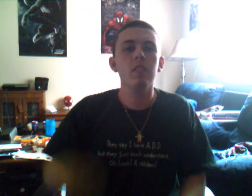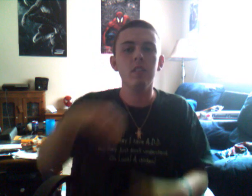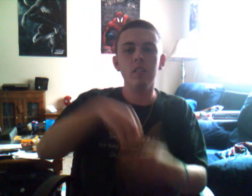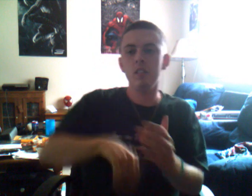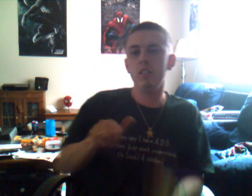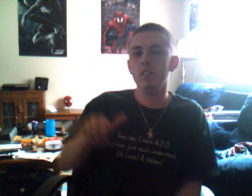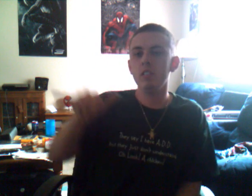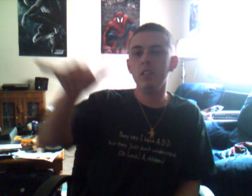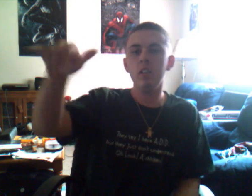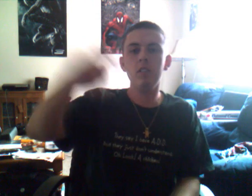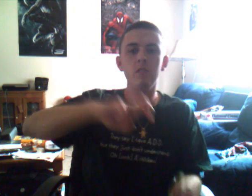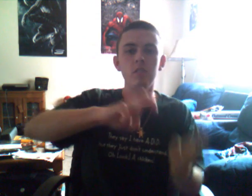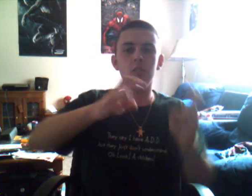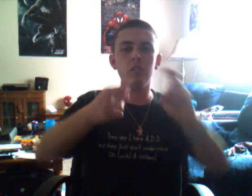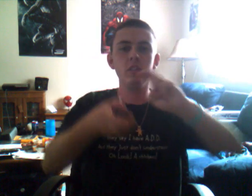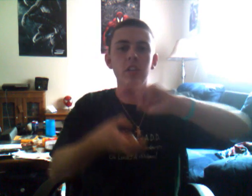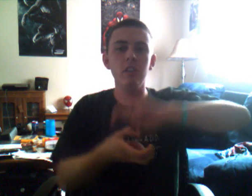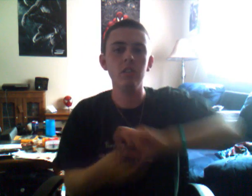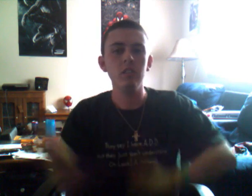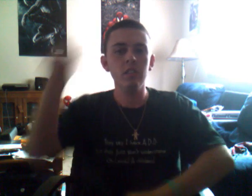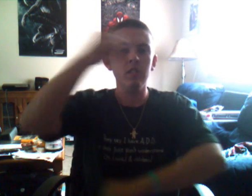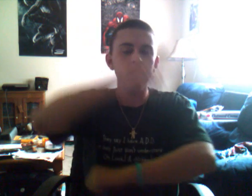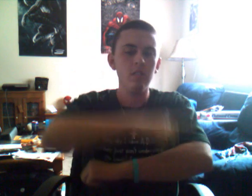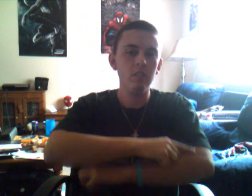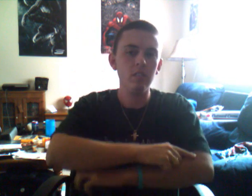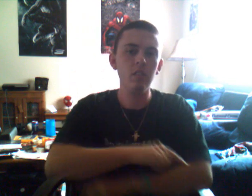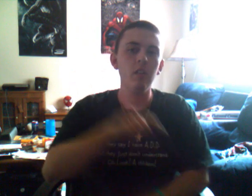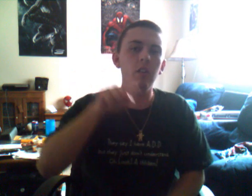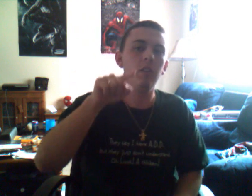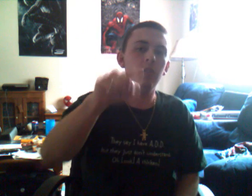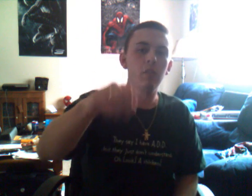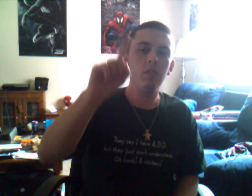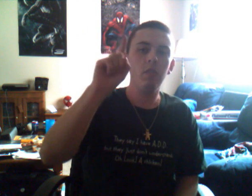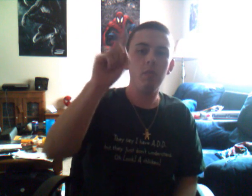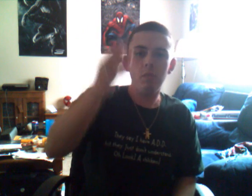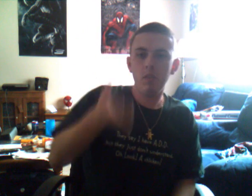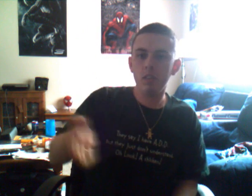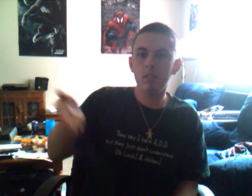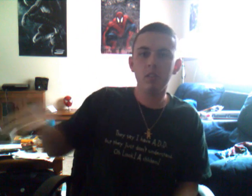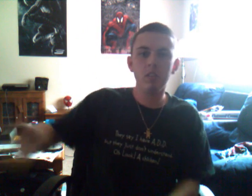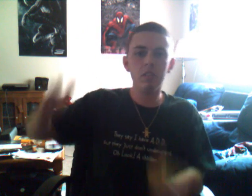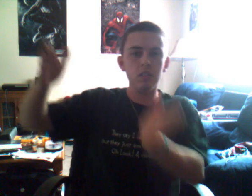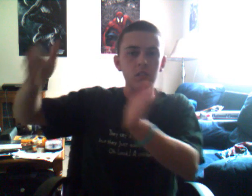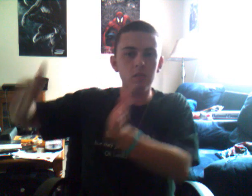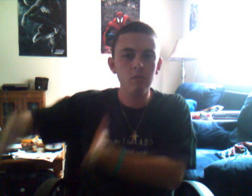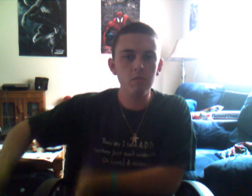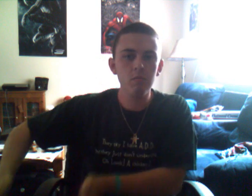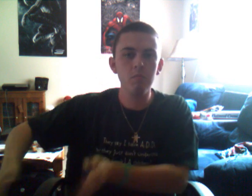In these ever-changing days, you're the only place that remains.